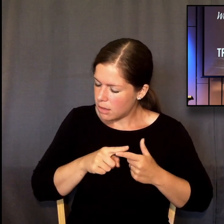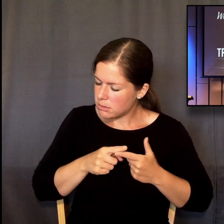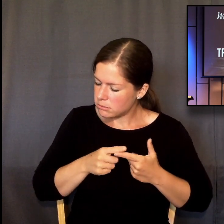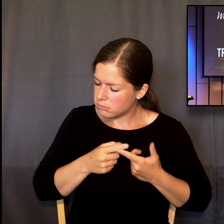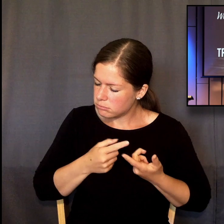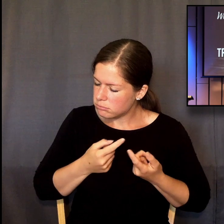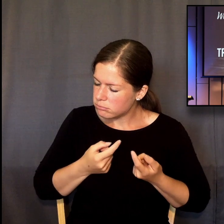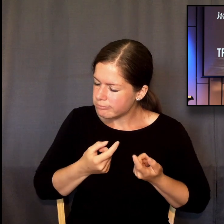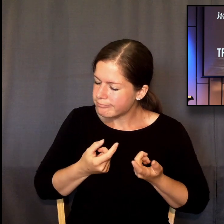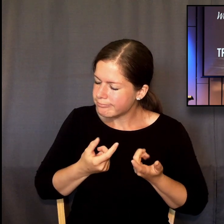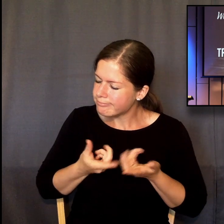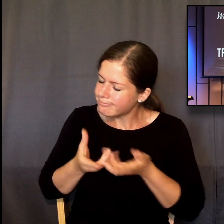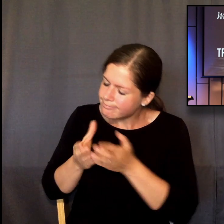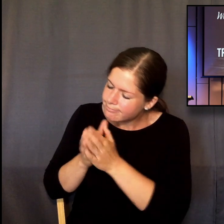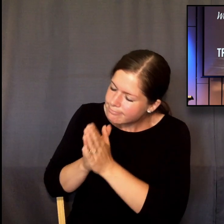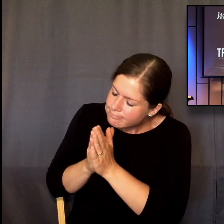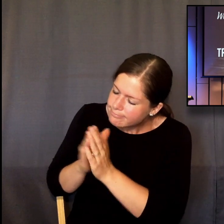to work out our questions from there.